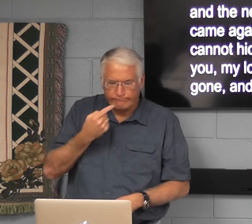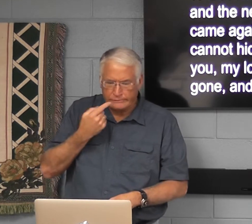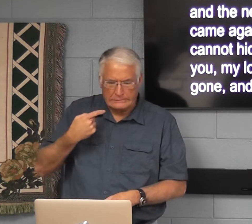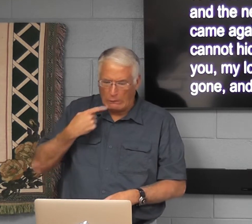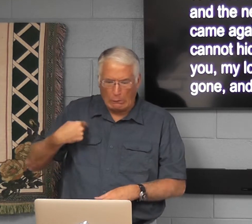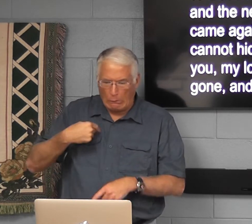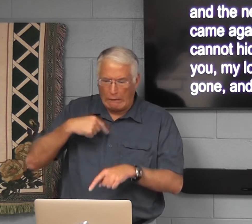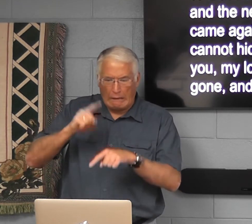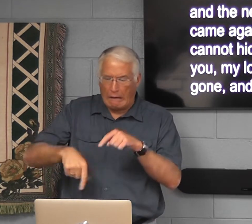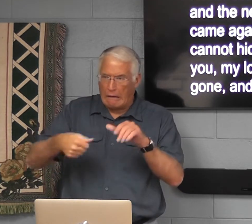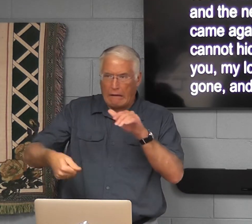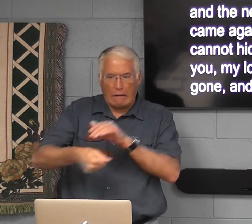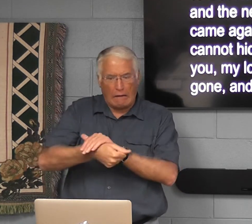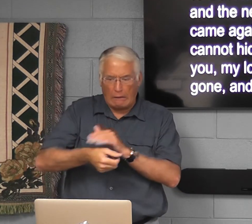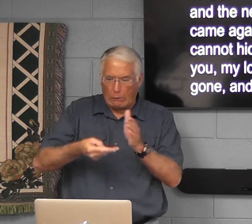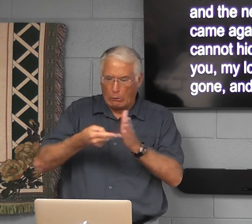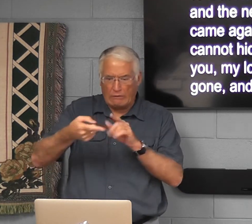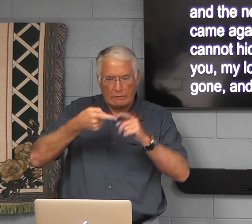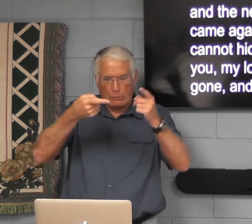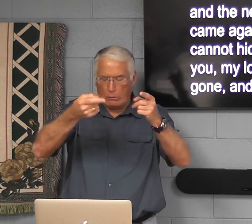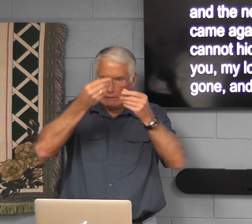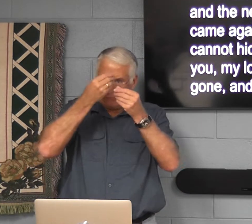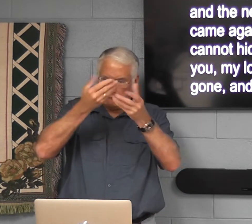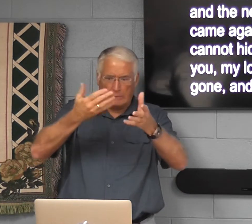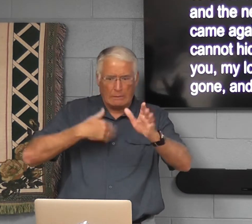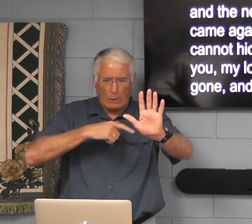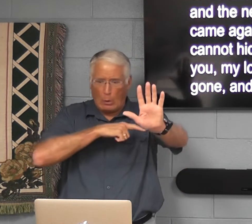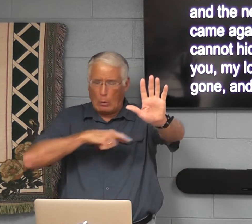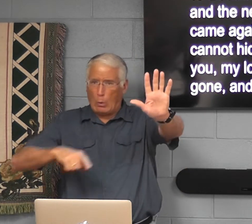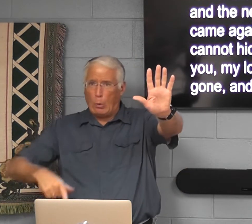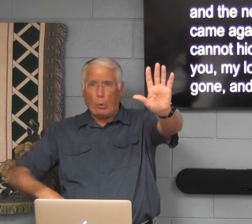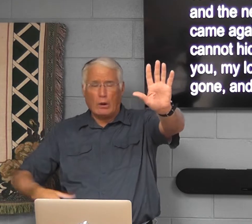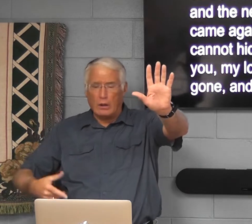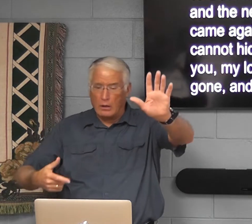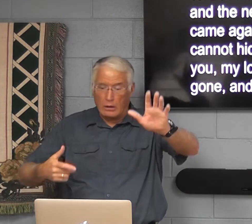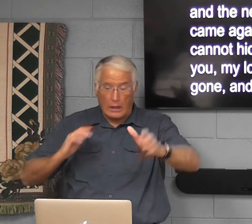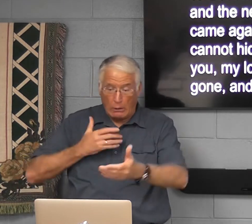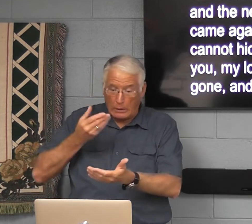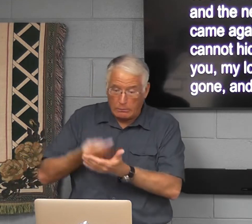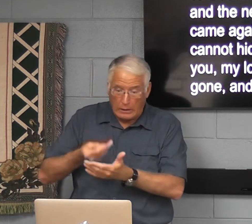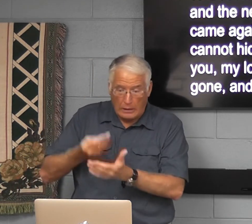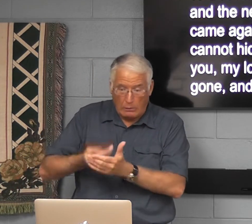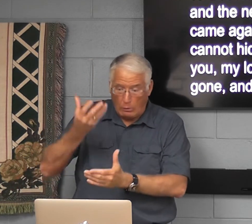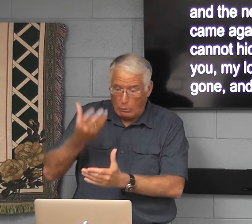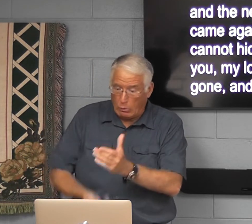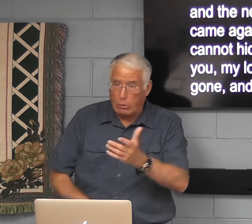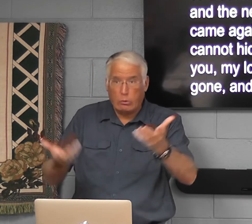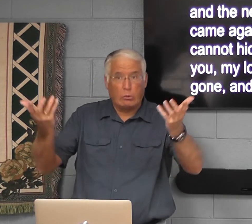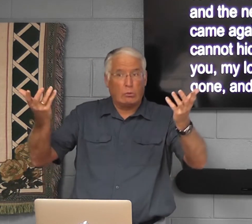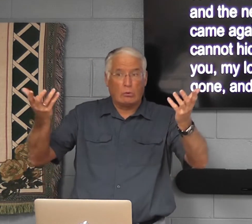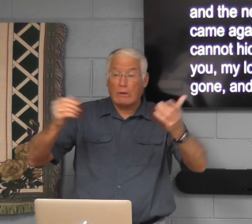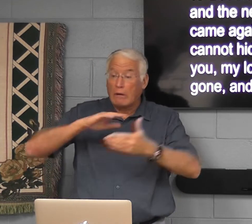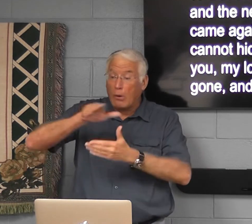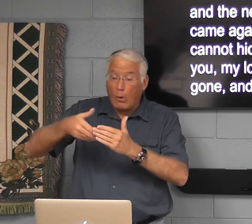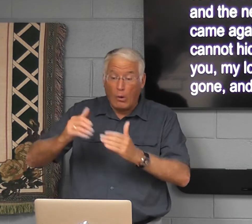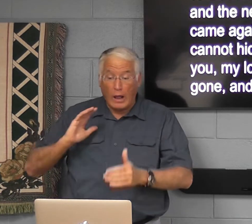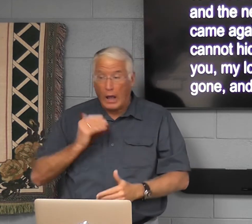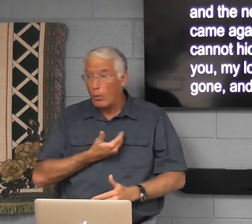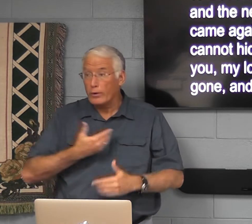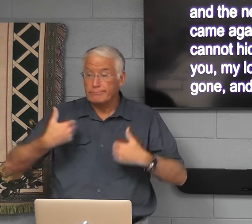We cannot hide the truth from you, my Lord. Our money is gone in all of our